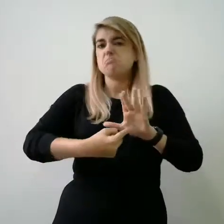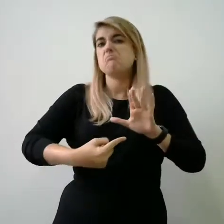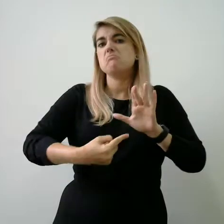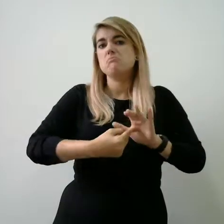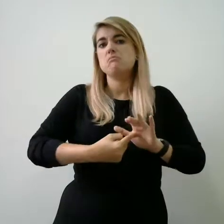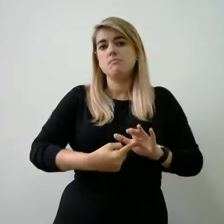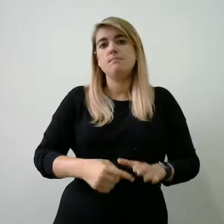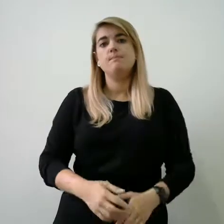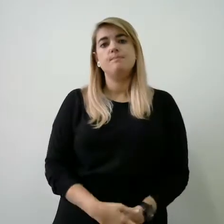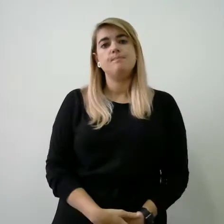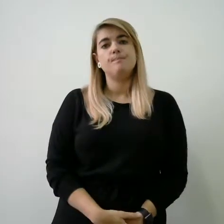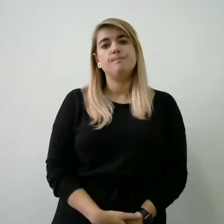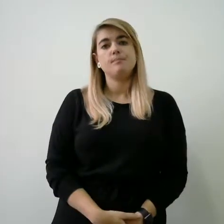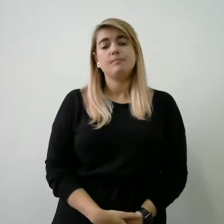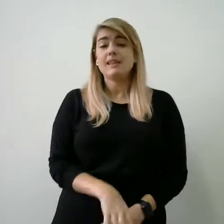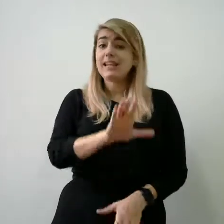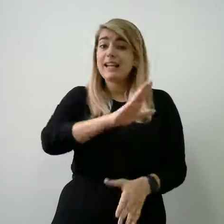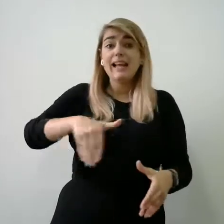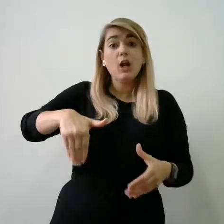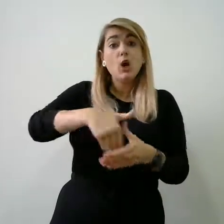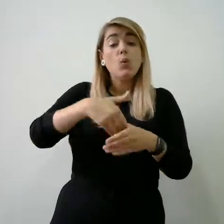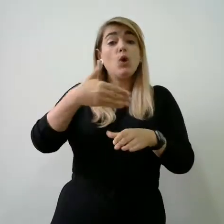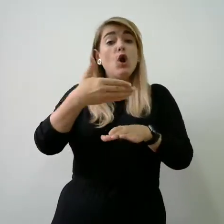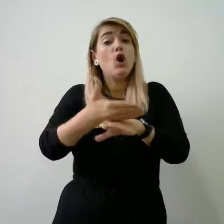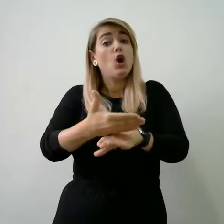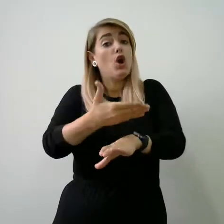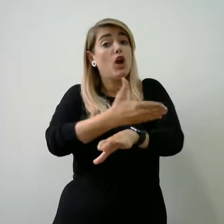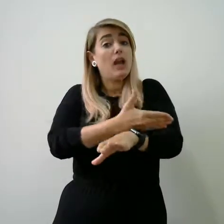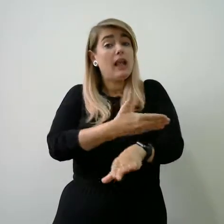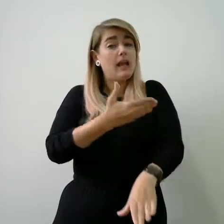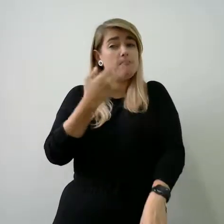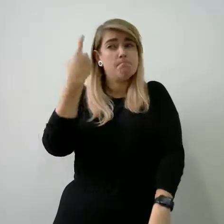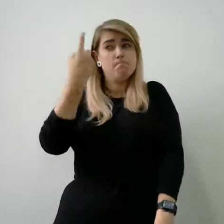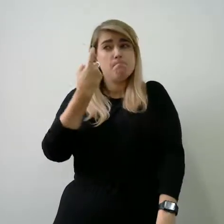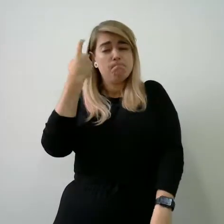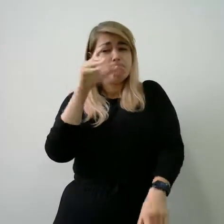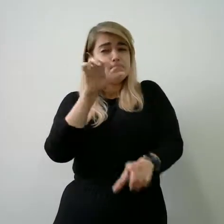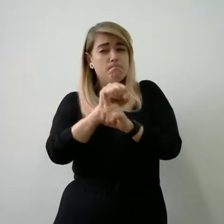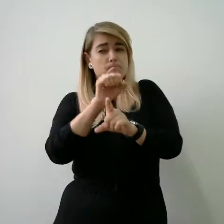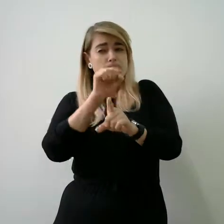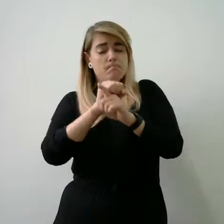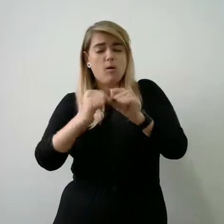This includes the early consideration and promotion of the child's wellbeing.